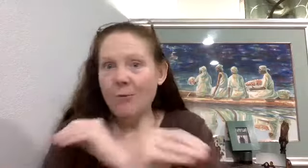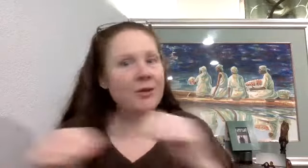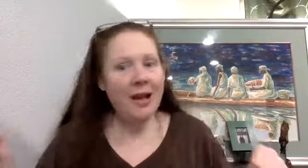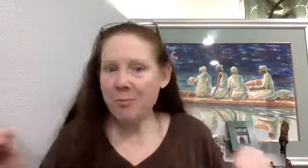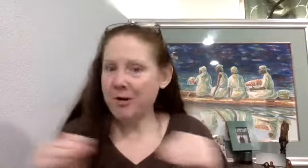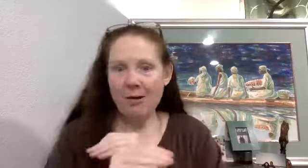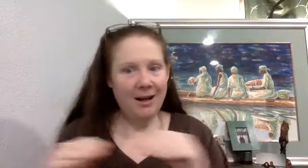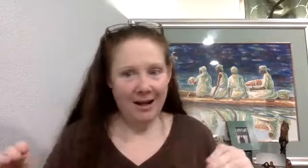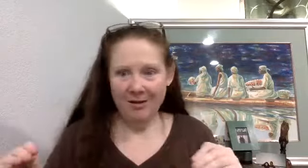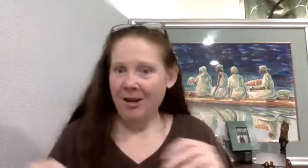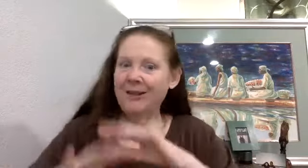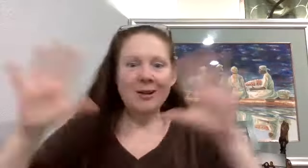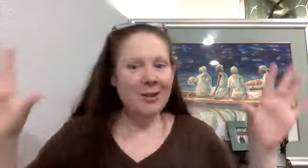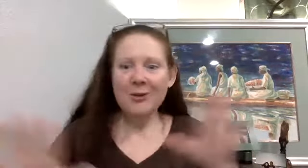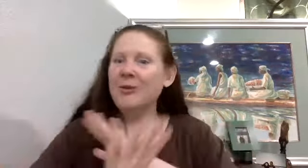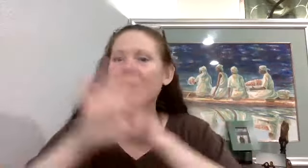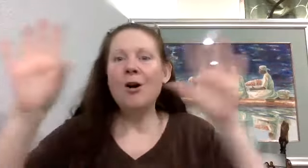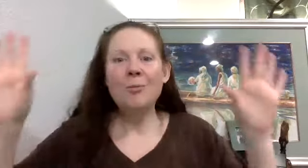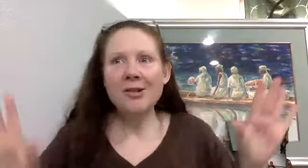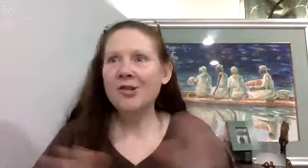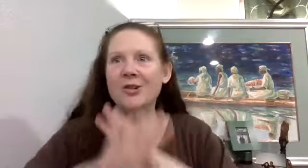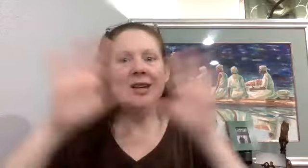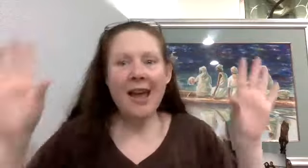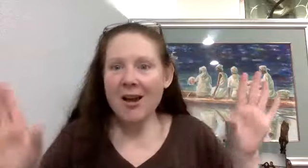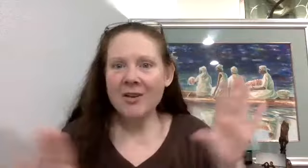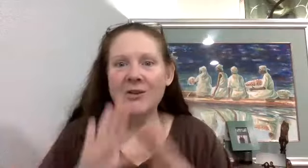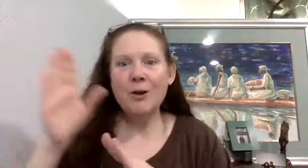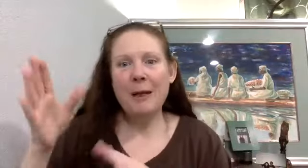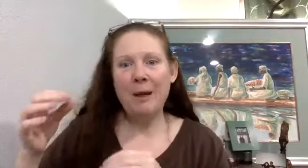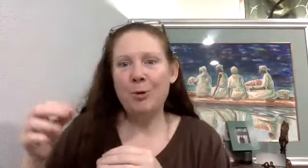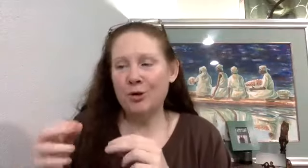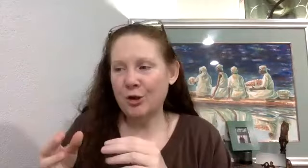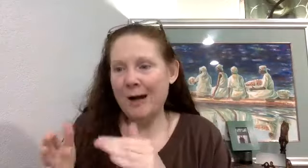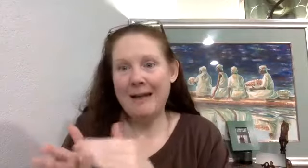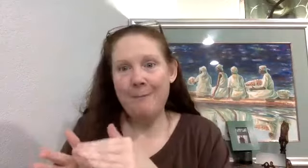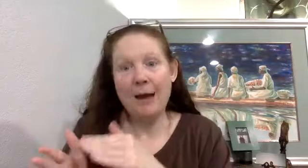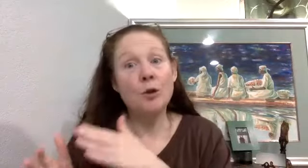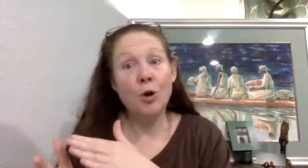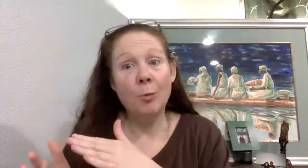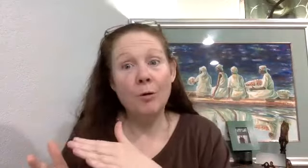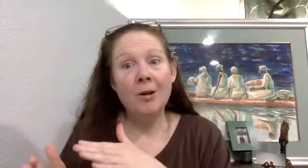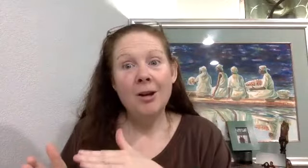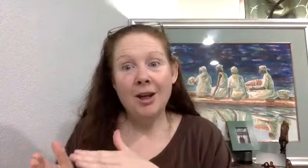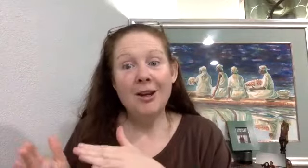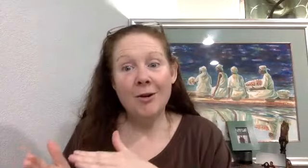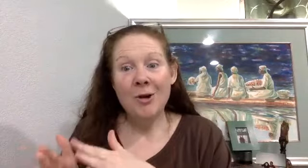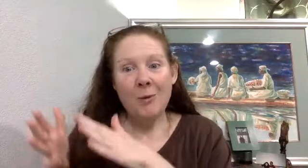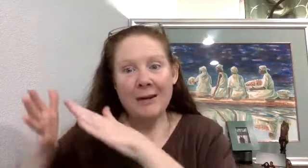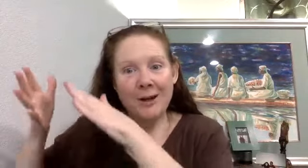one's going to help you out right now. And so there's so much just chaos. And so many people are just trying to get back to normal. You know, when, when